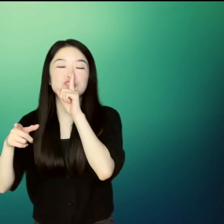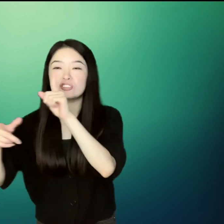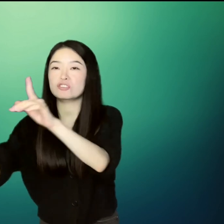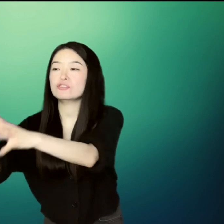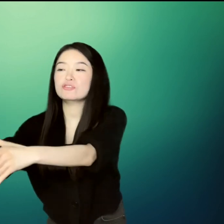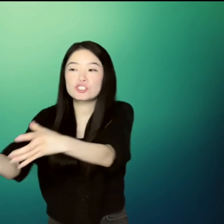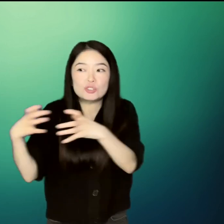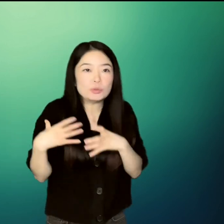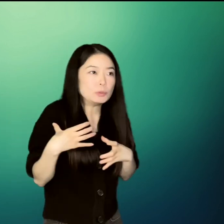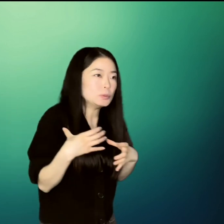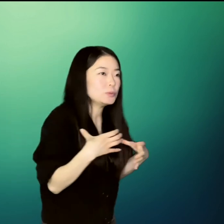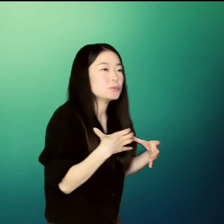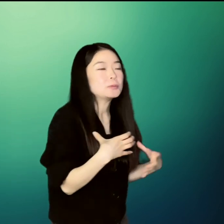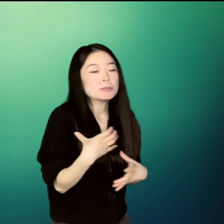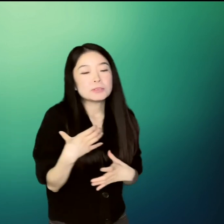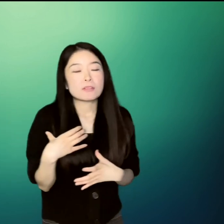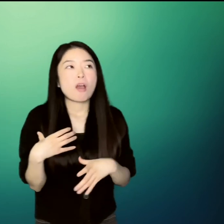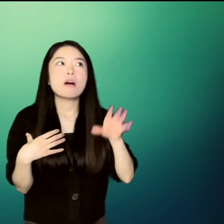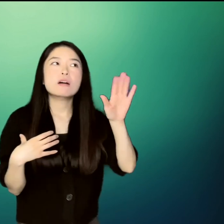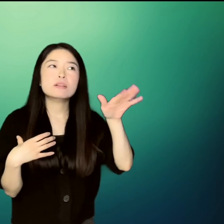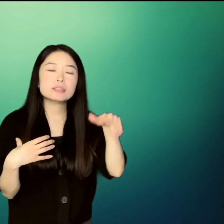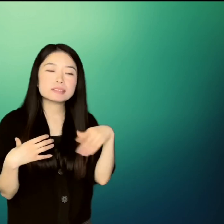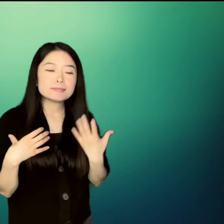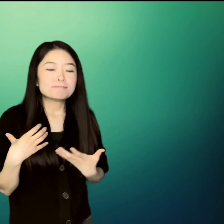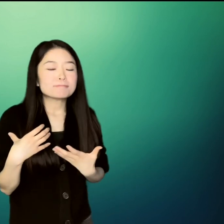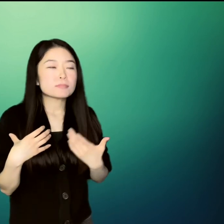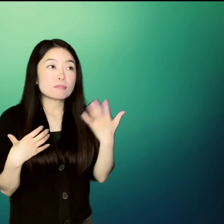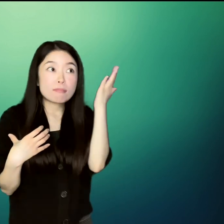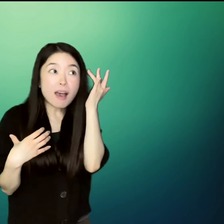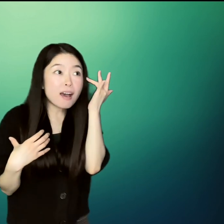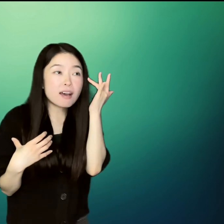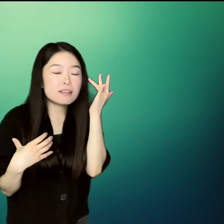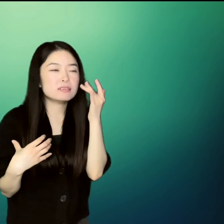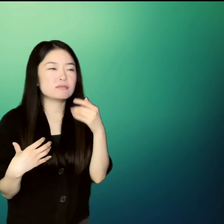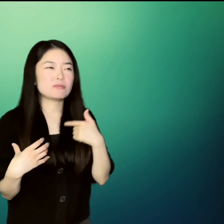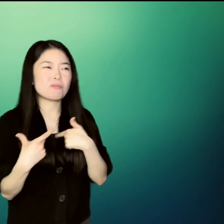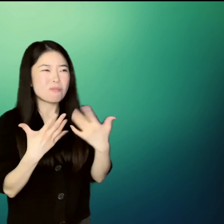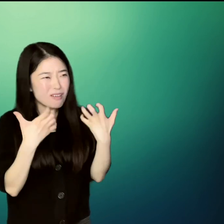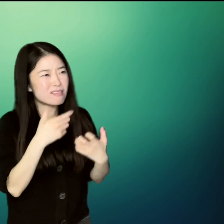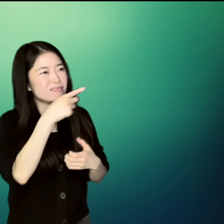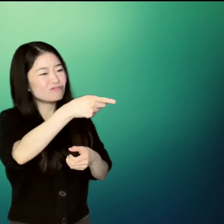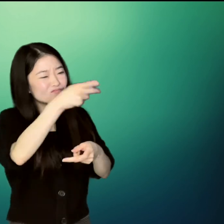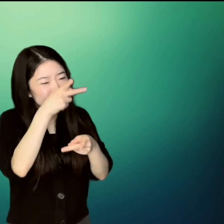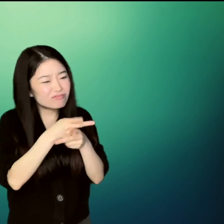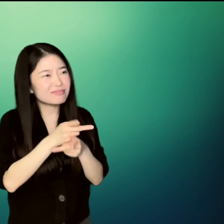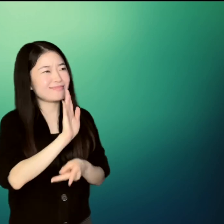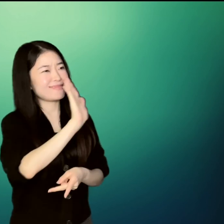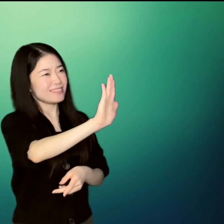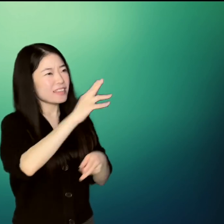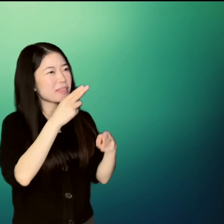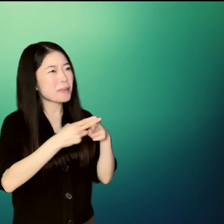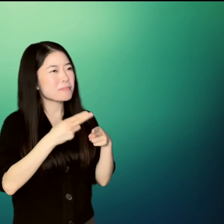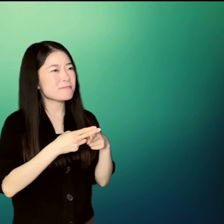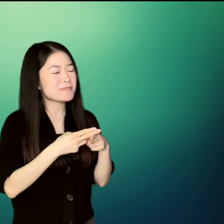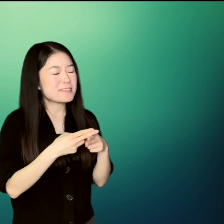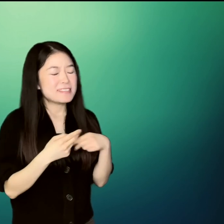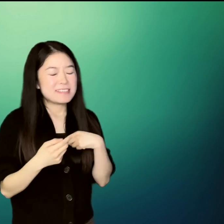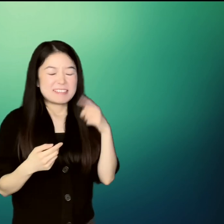But, only because I wanted you to keep your own name. And, you did.